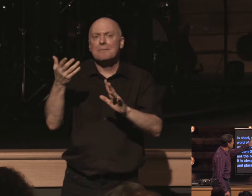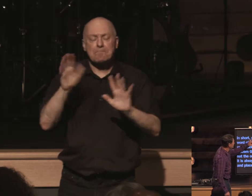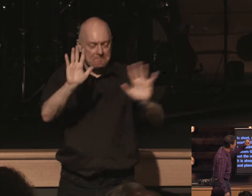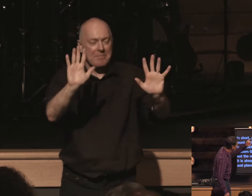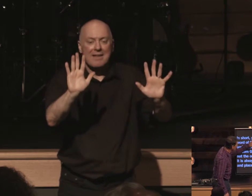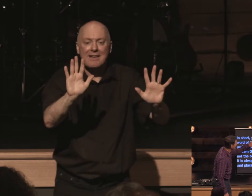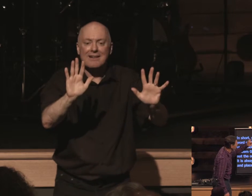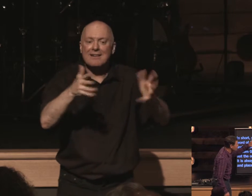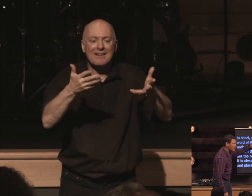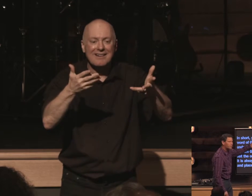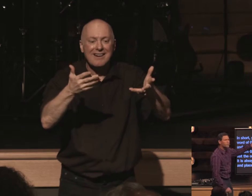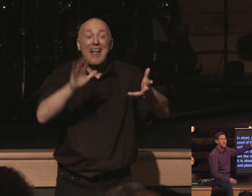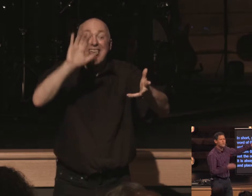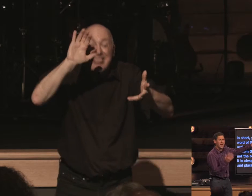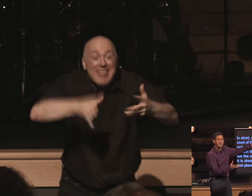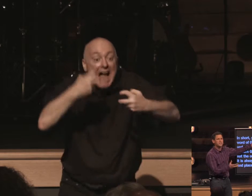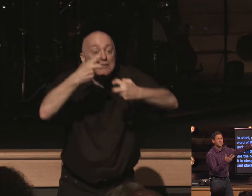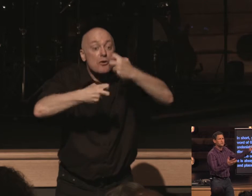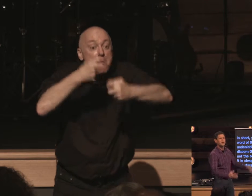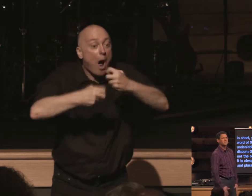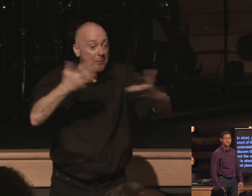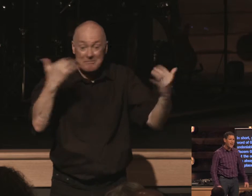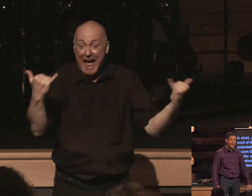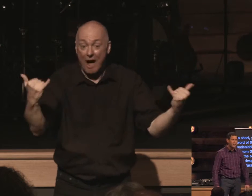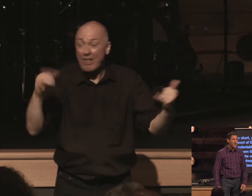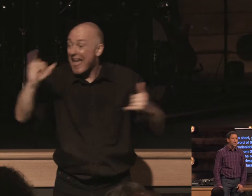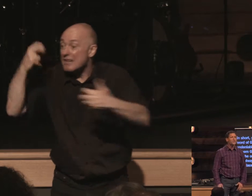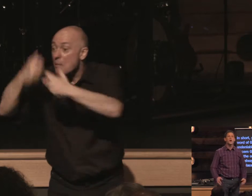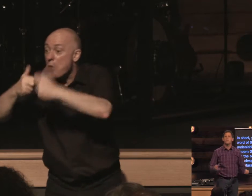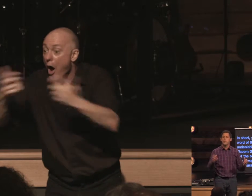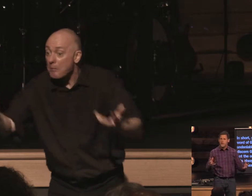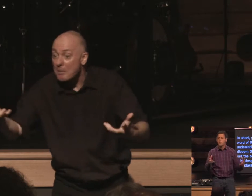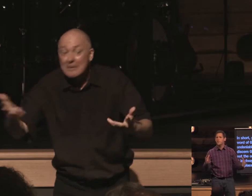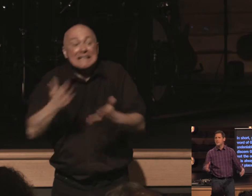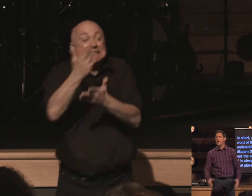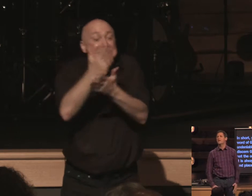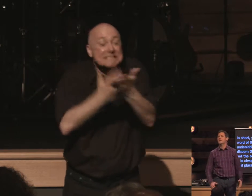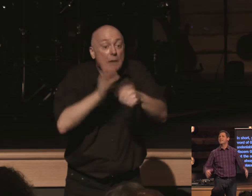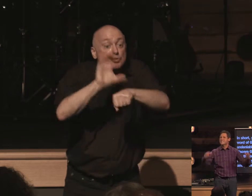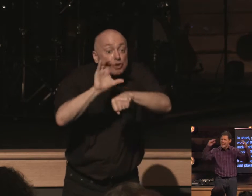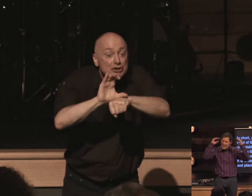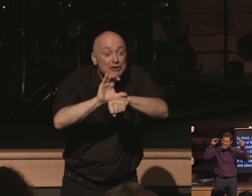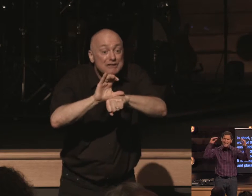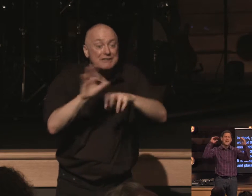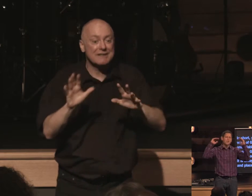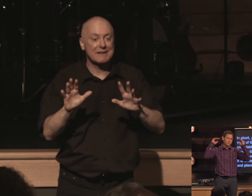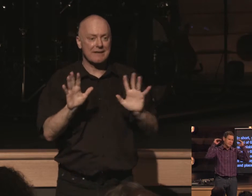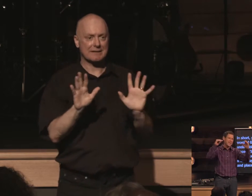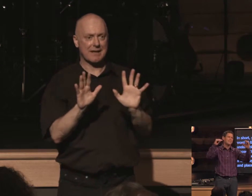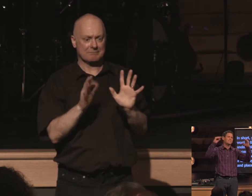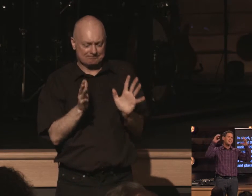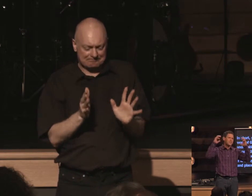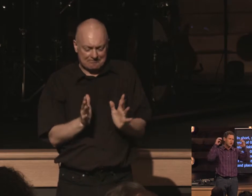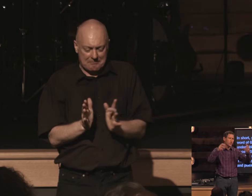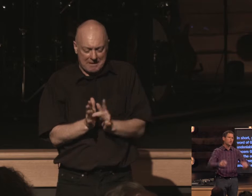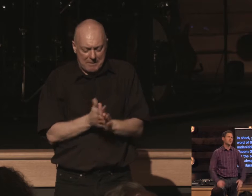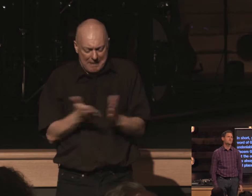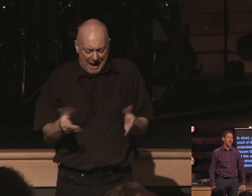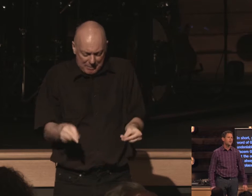is the greatest problem with everything that's being said you have people now again taking the place in the authority of god